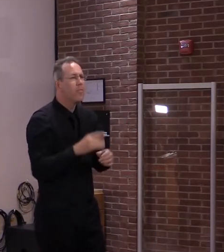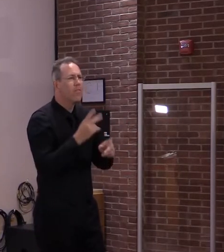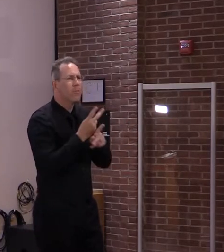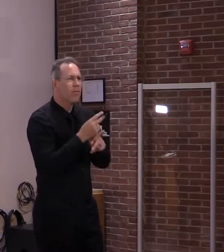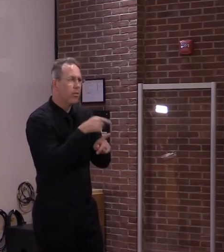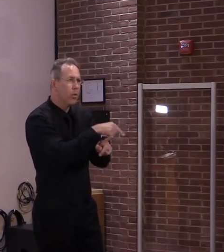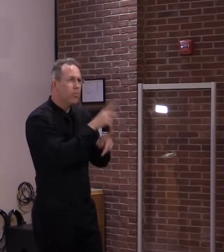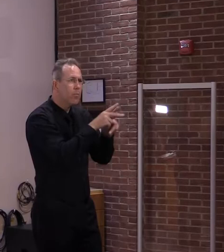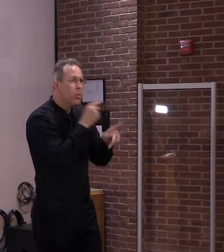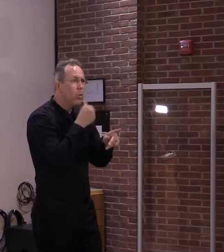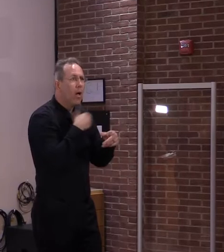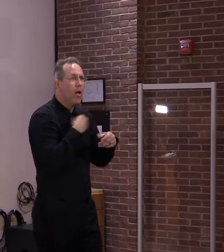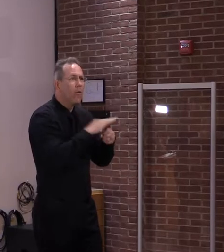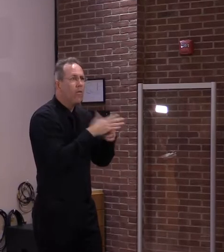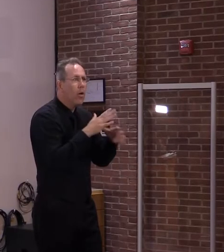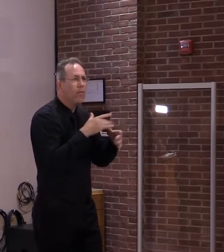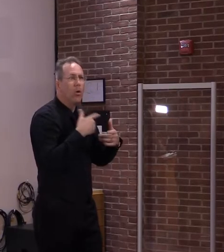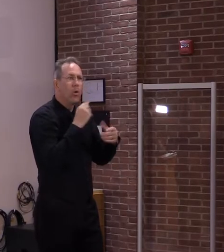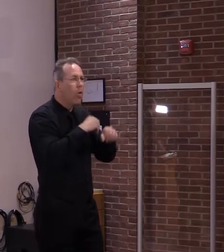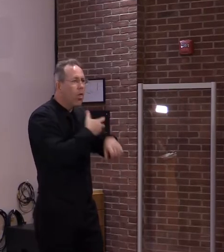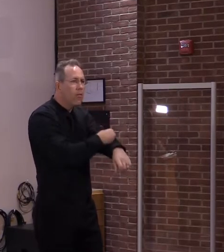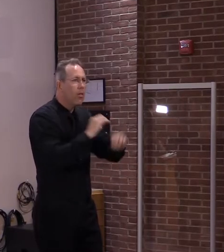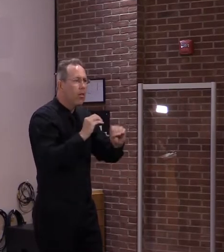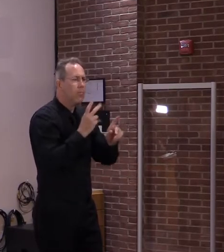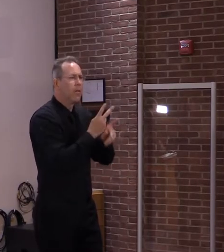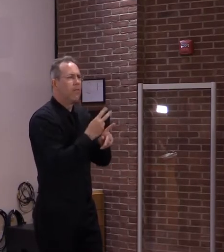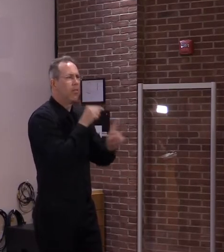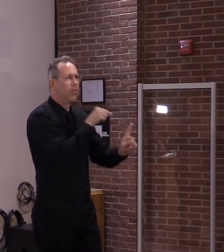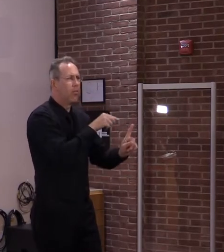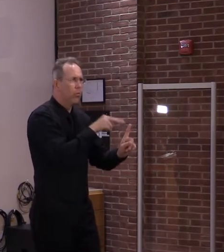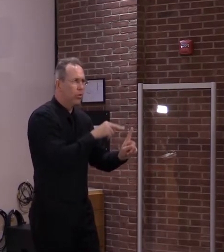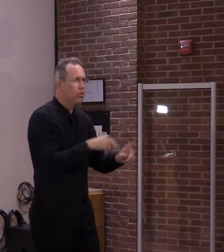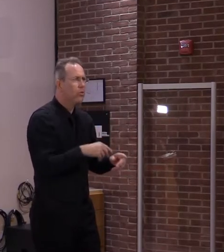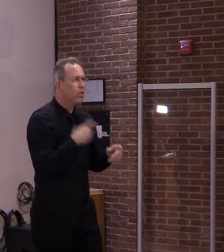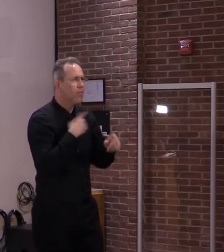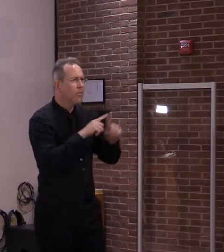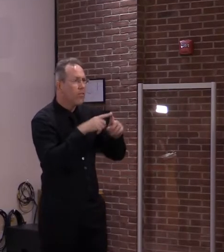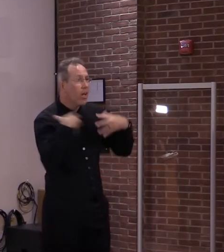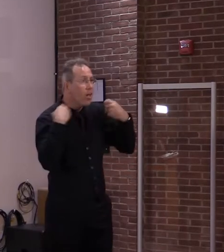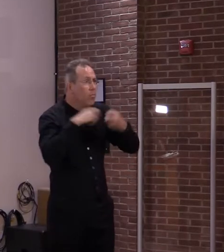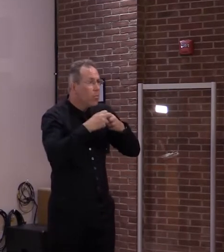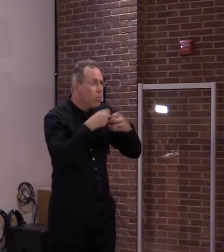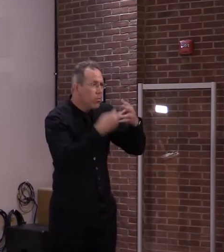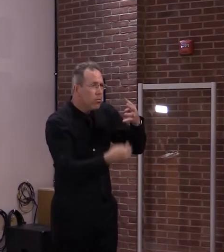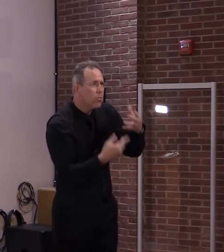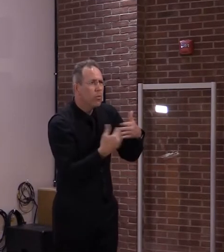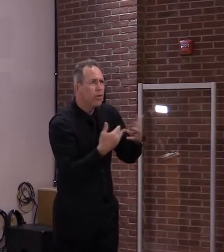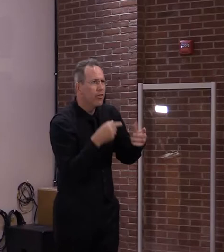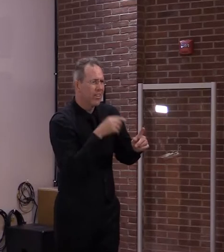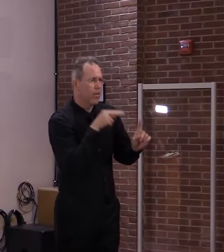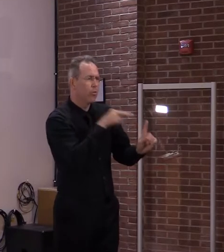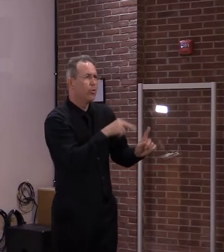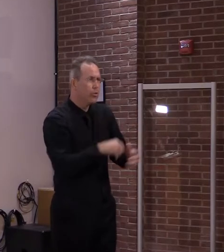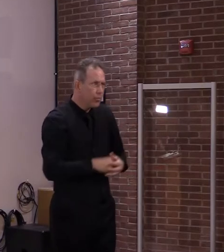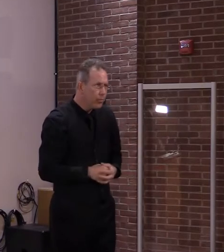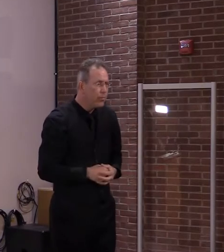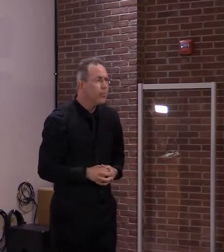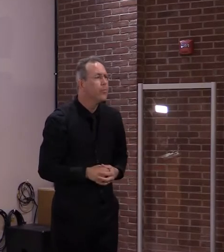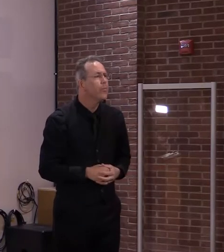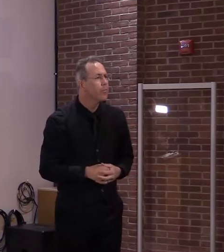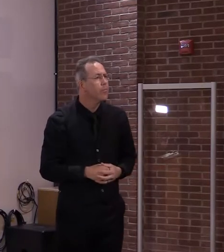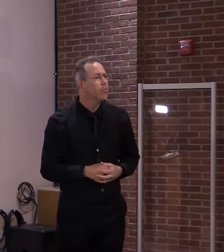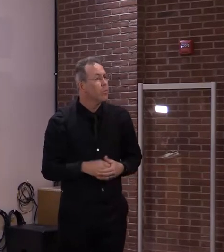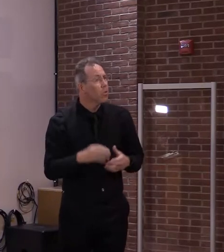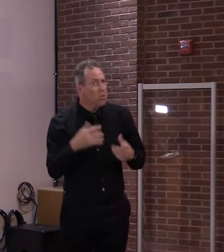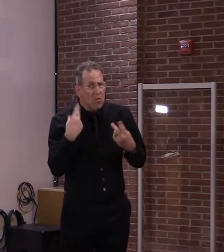path of the virus in Vermont now and how good a job everyone is doing in Vermont, the reality is there's still